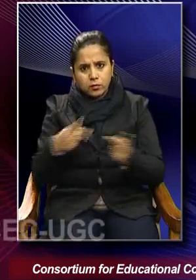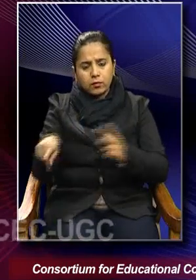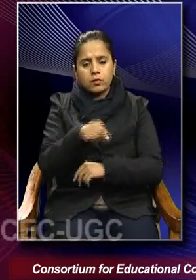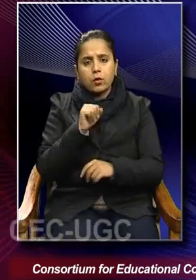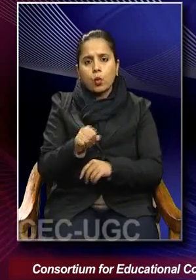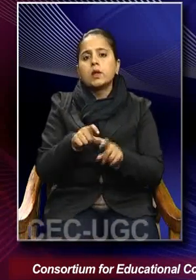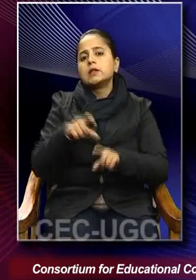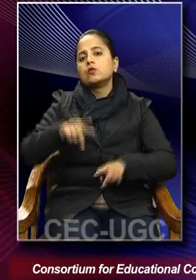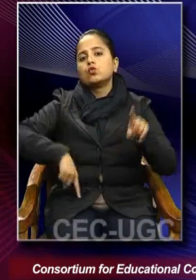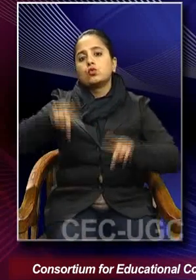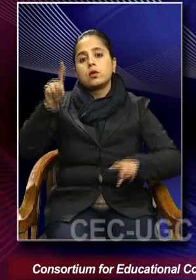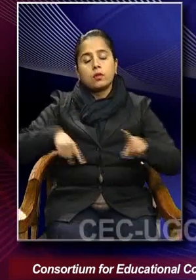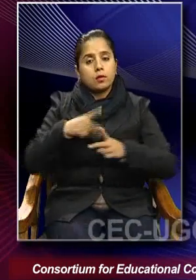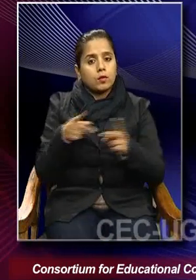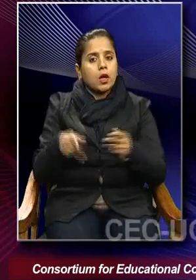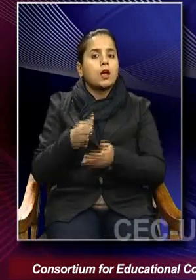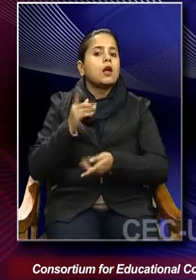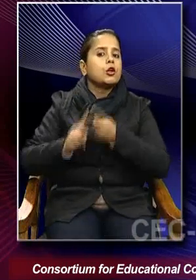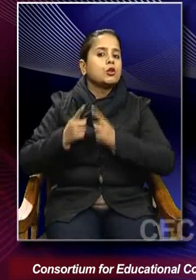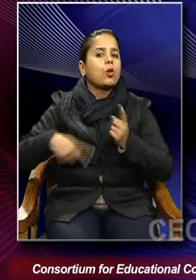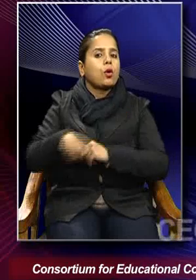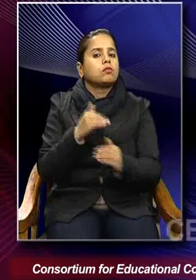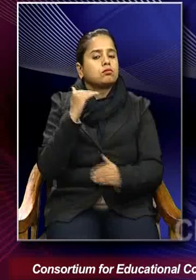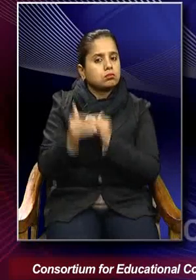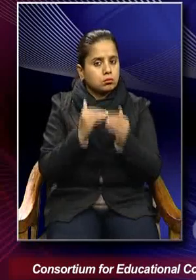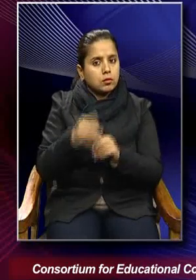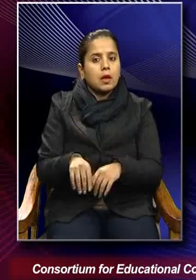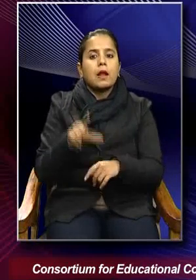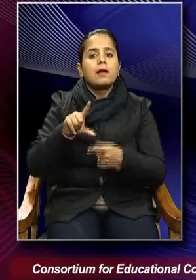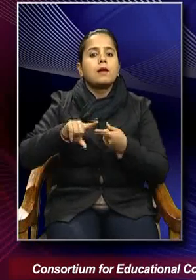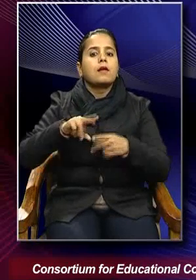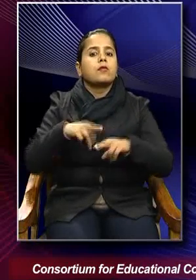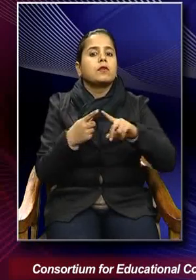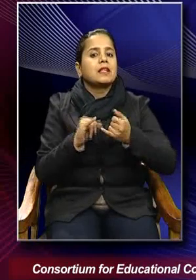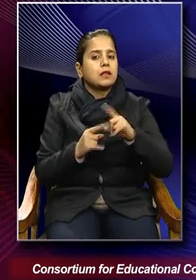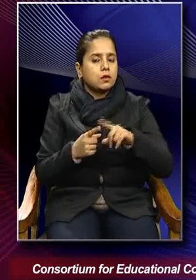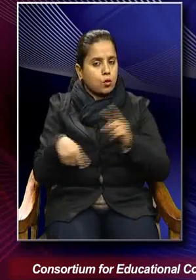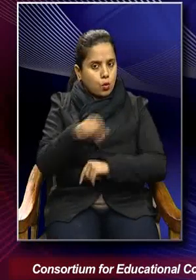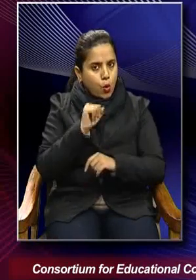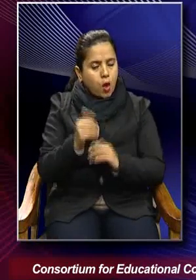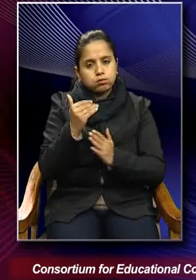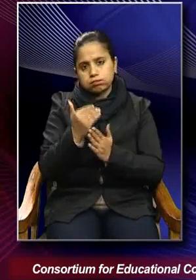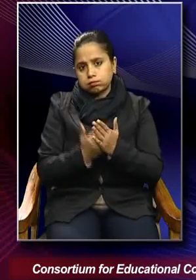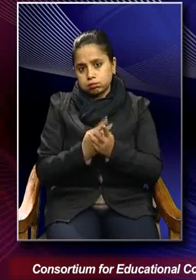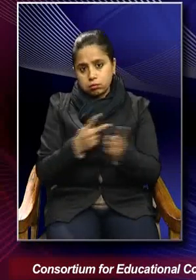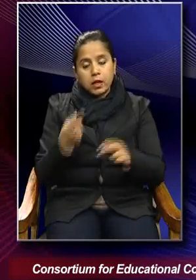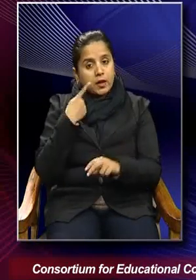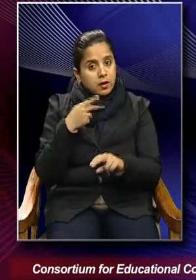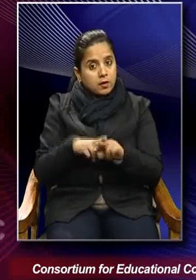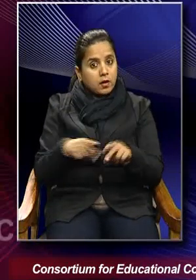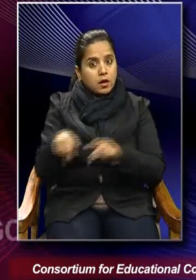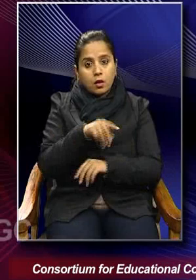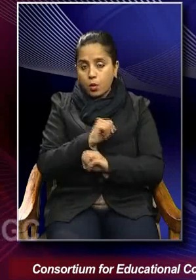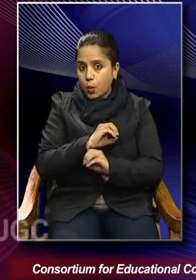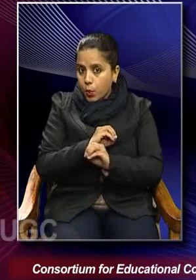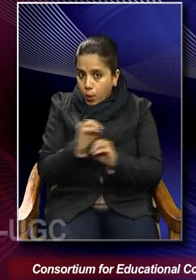dynamo of, uh, historical progression in leftist writings, in leftist scheme of things. And if there is no class